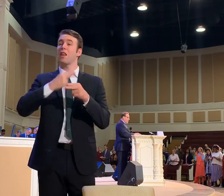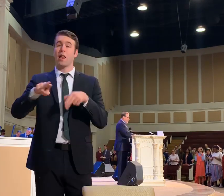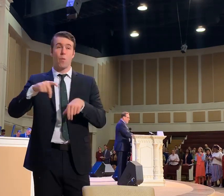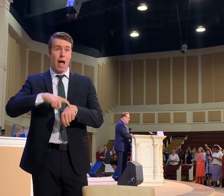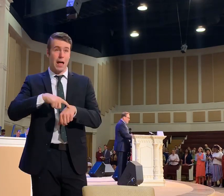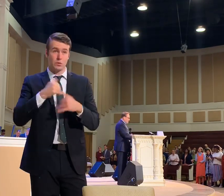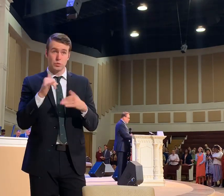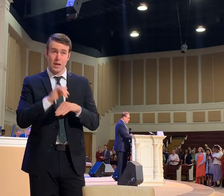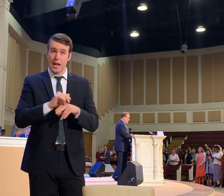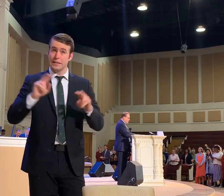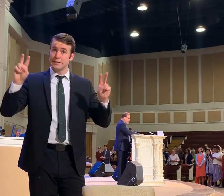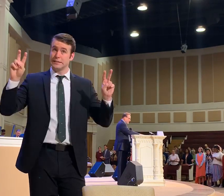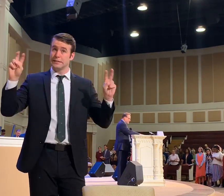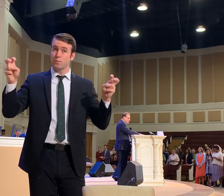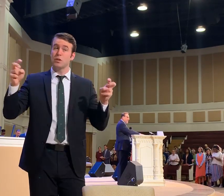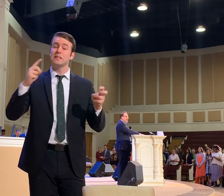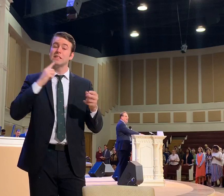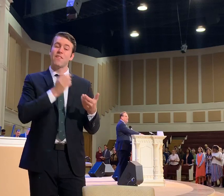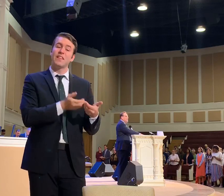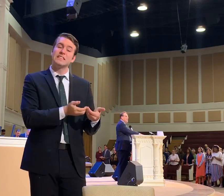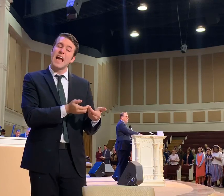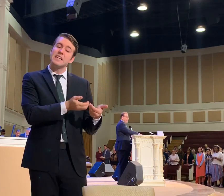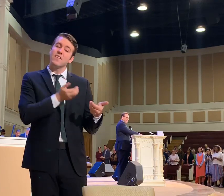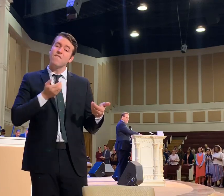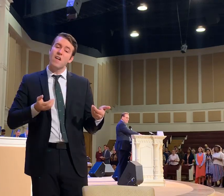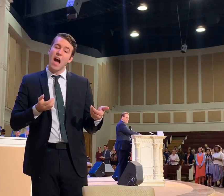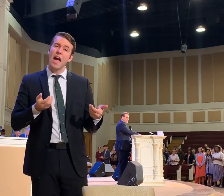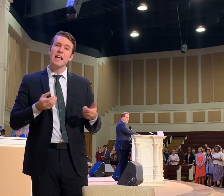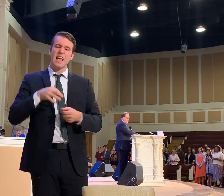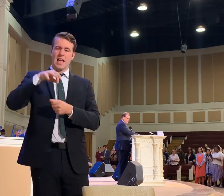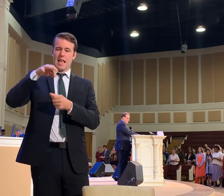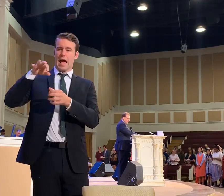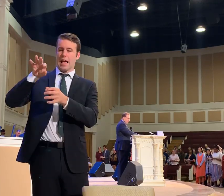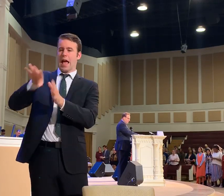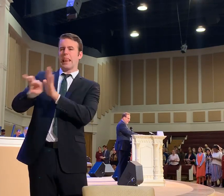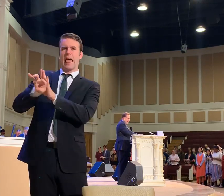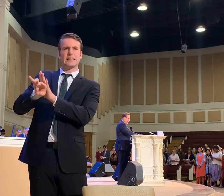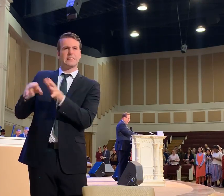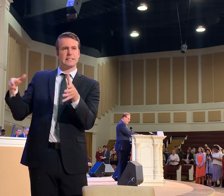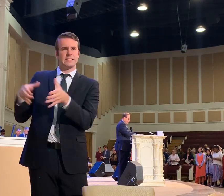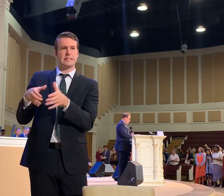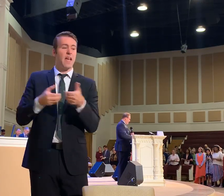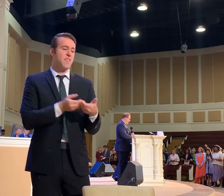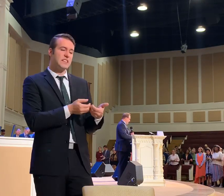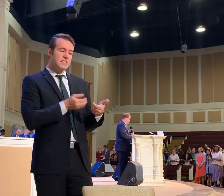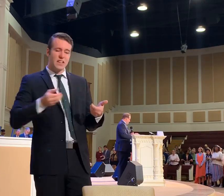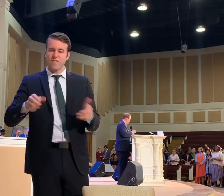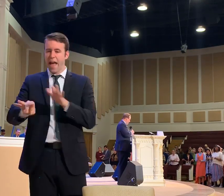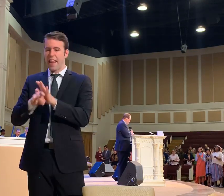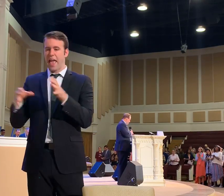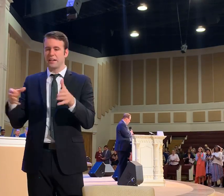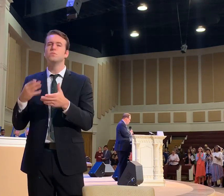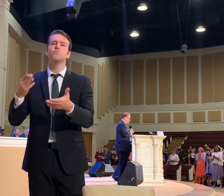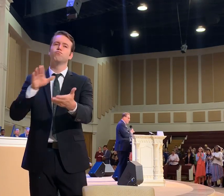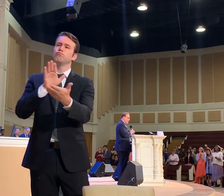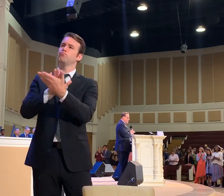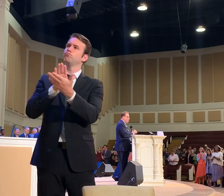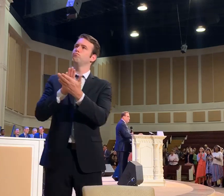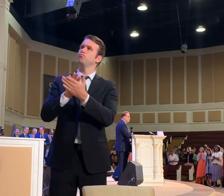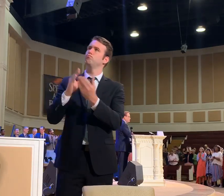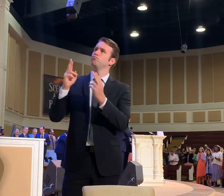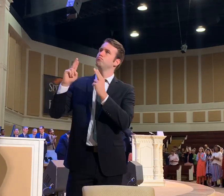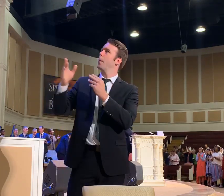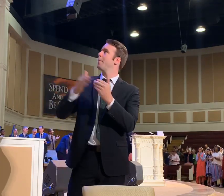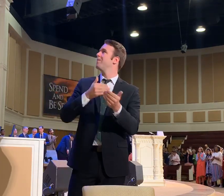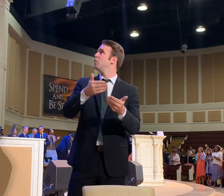tonight on this subject. The sanctified elect. The sanctified elect. Give the Lord a hand clap and praise. Thank amen.